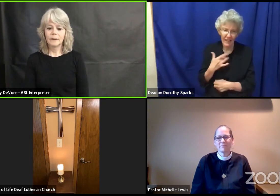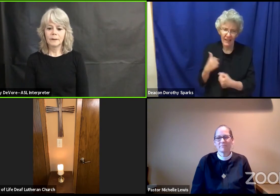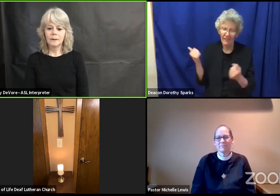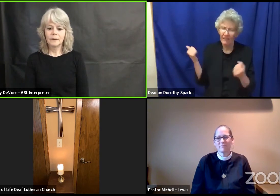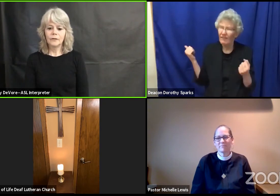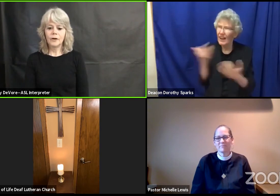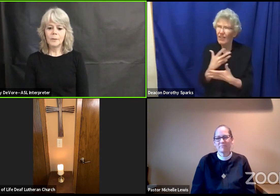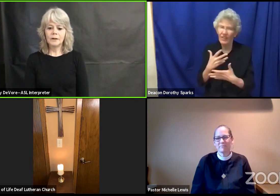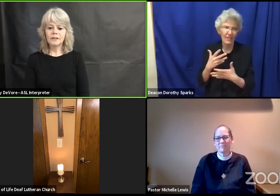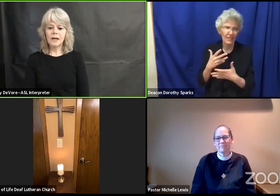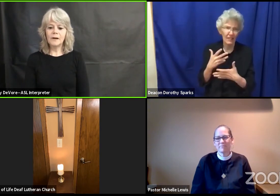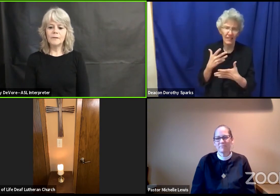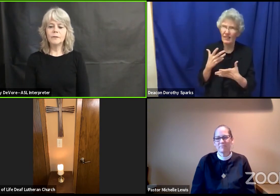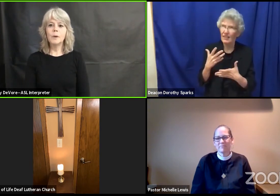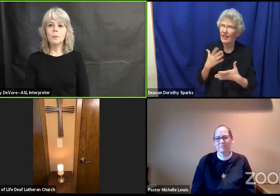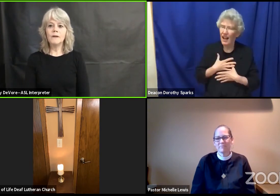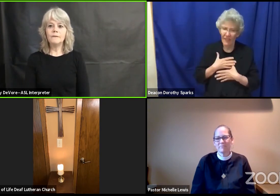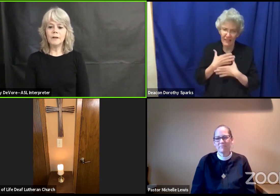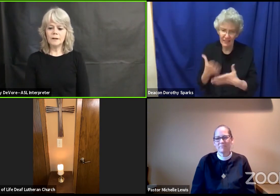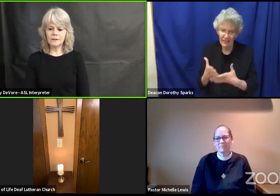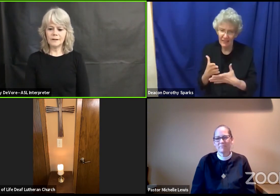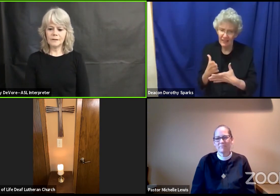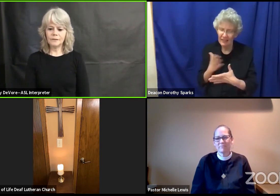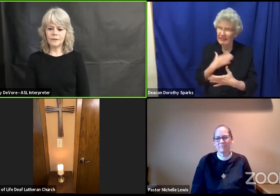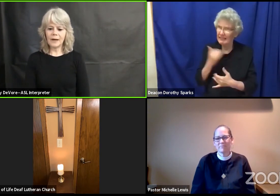from ourselves when we fear to confess